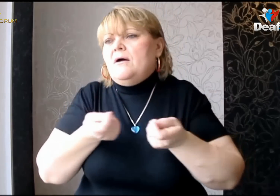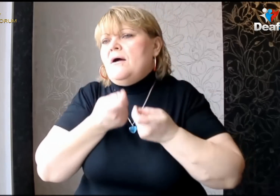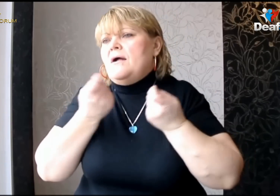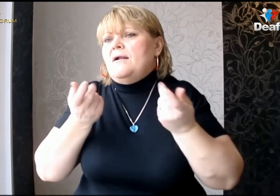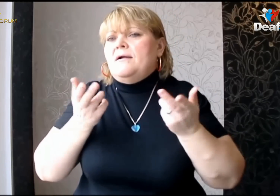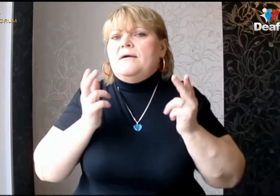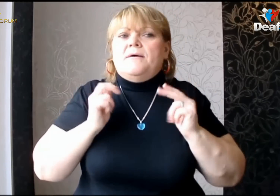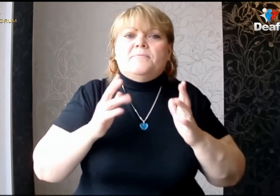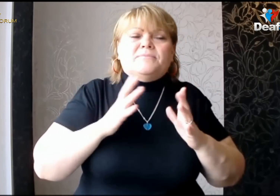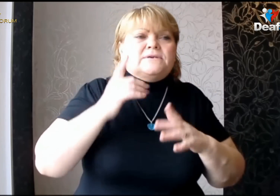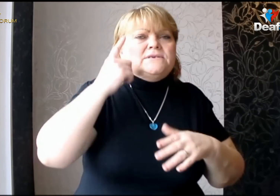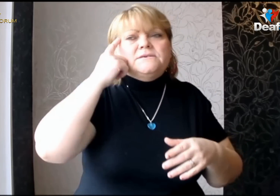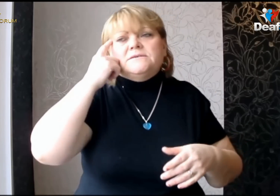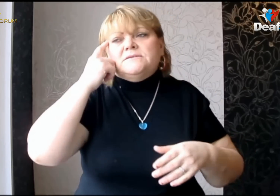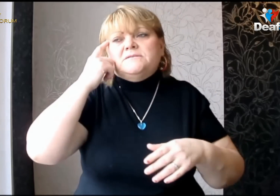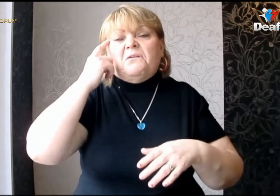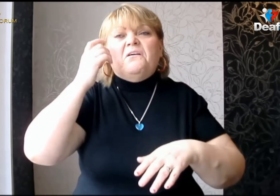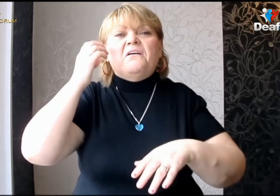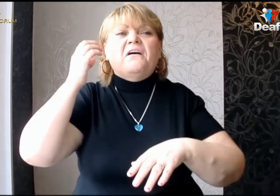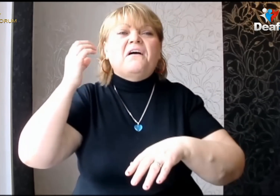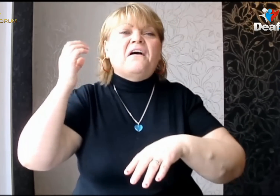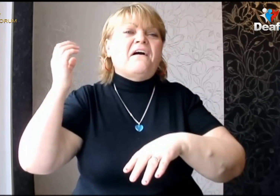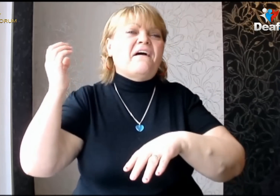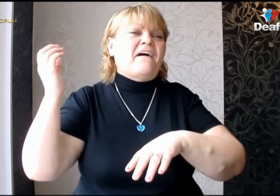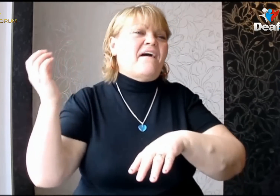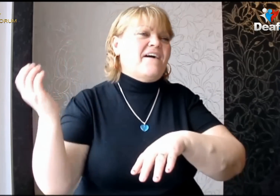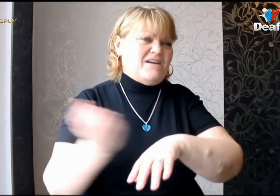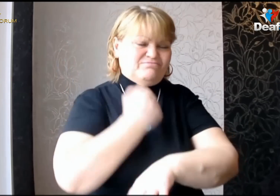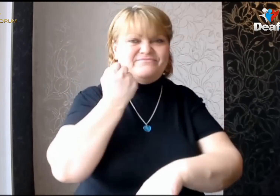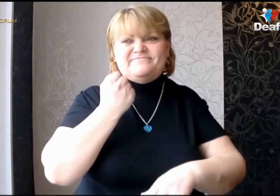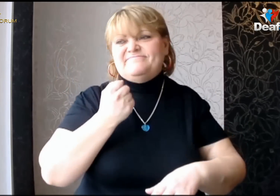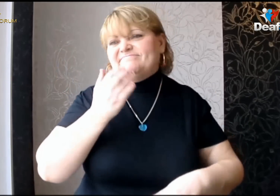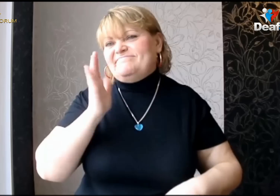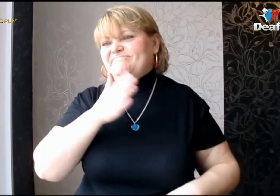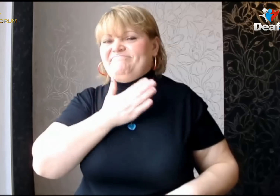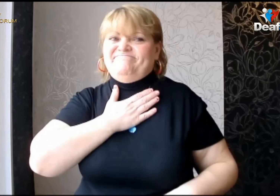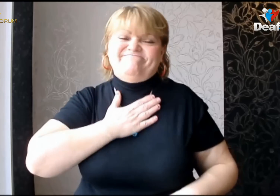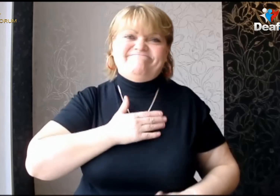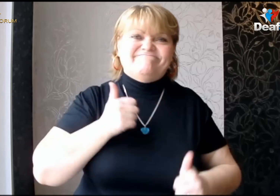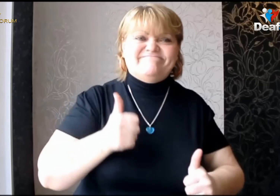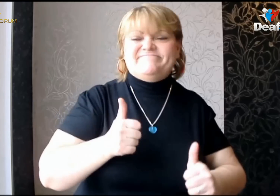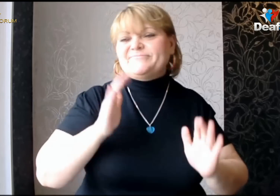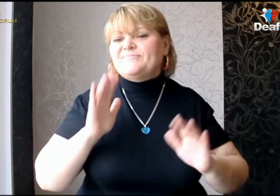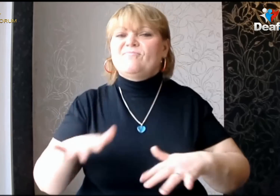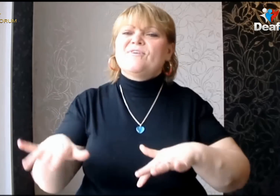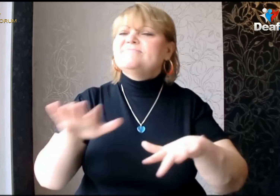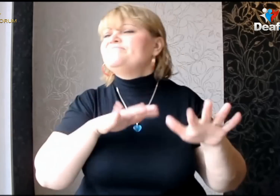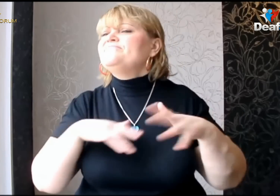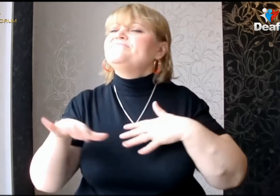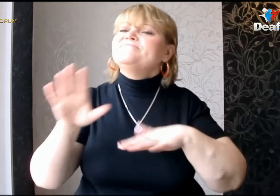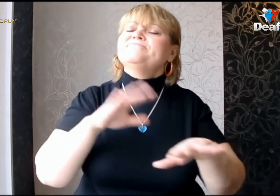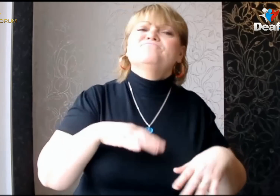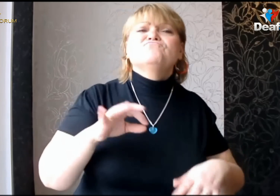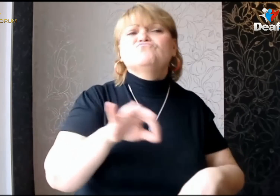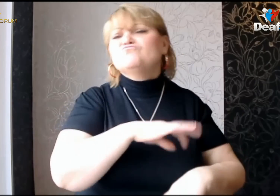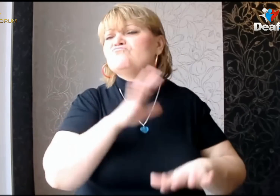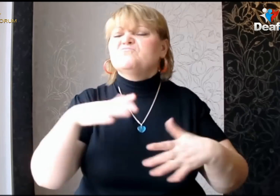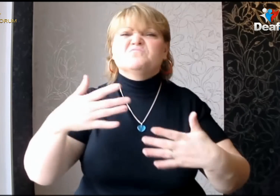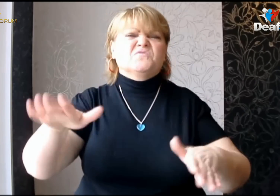happiness Will be the future black If it needs a color Death sentence is